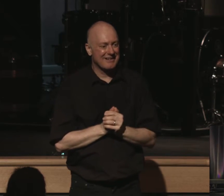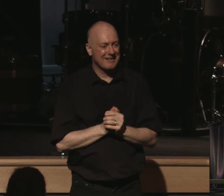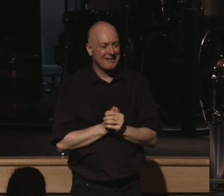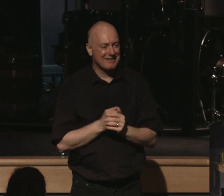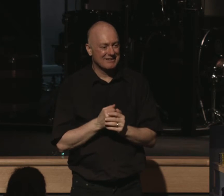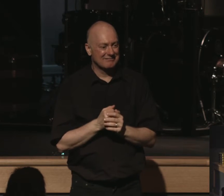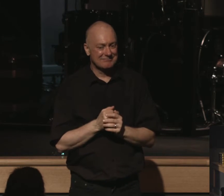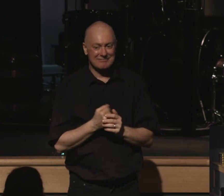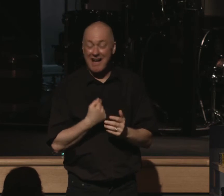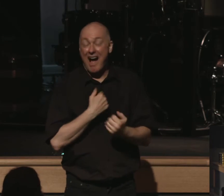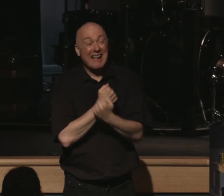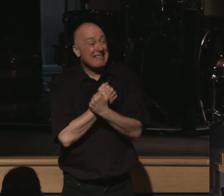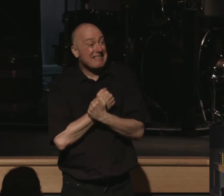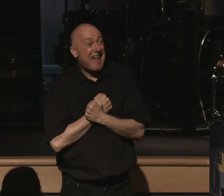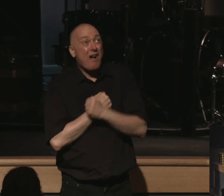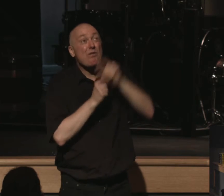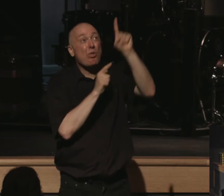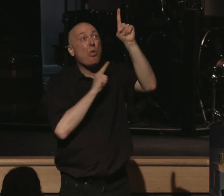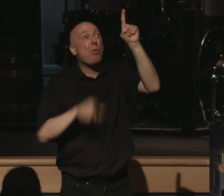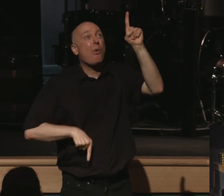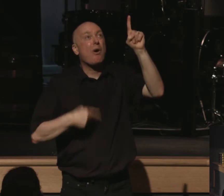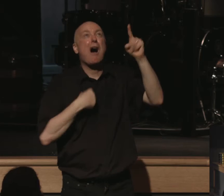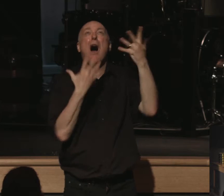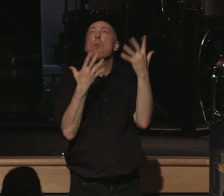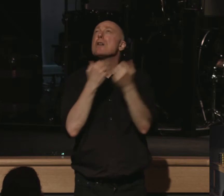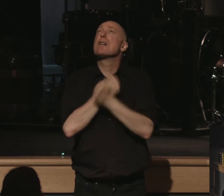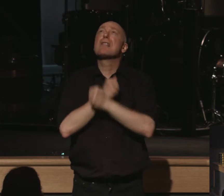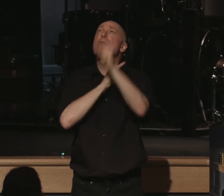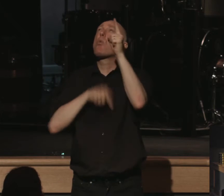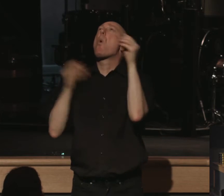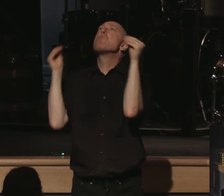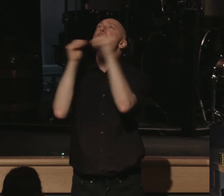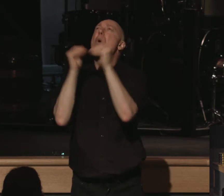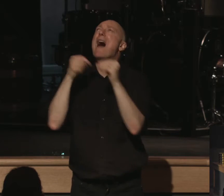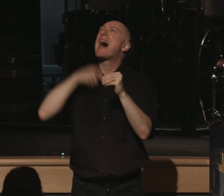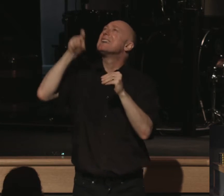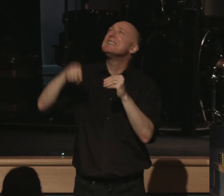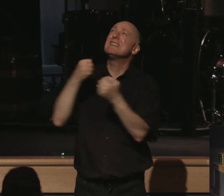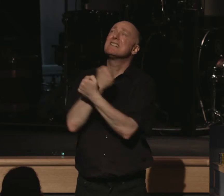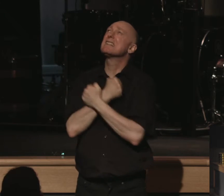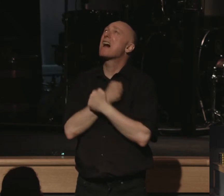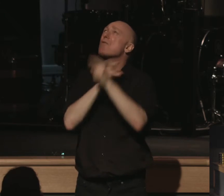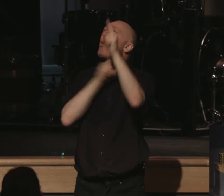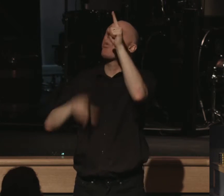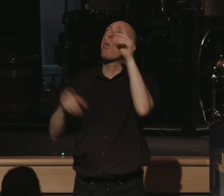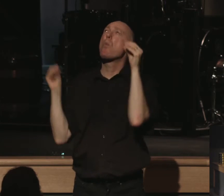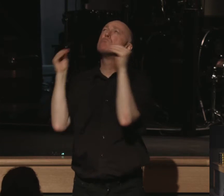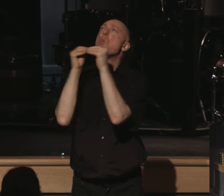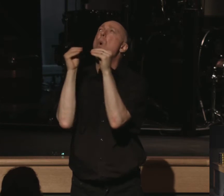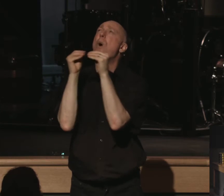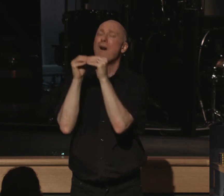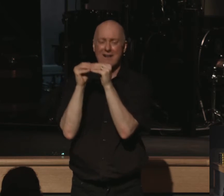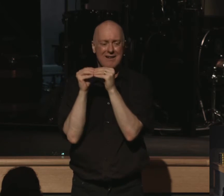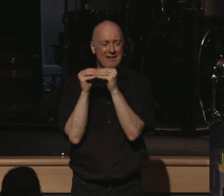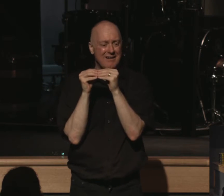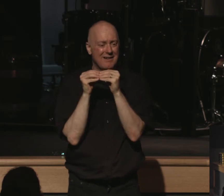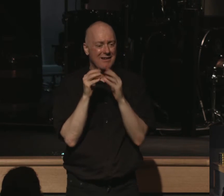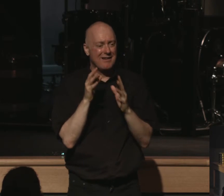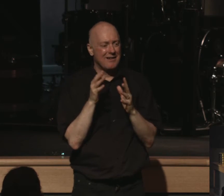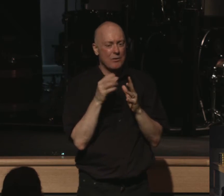I love the Lord. I want to love the Lord more. I need to love the Lord more. So we walk as the psalmist